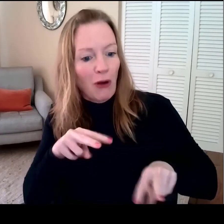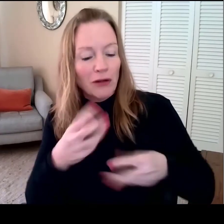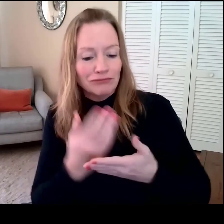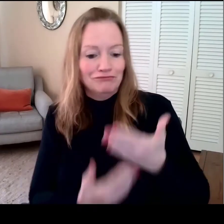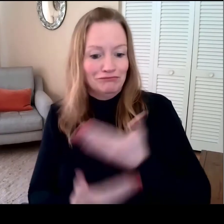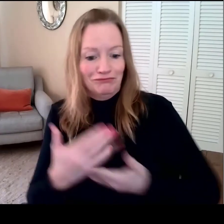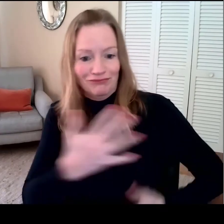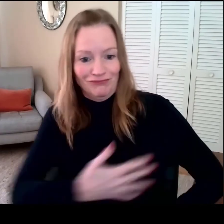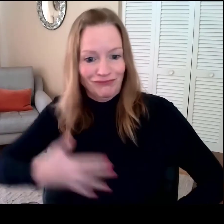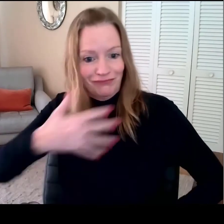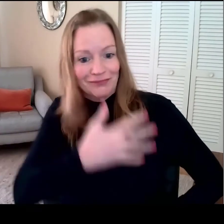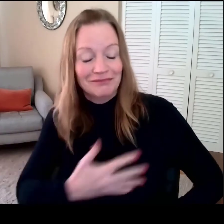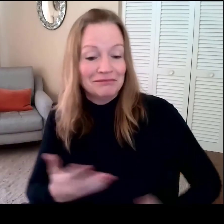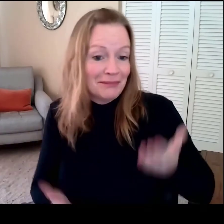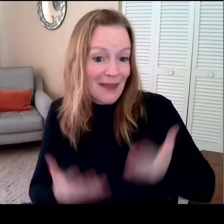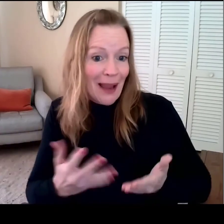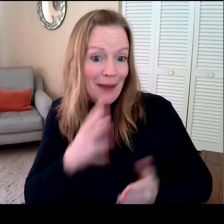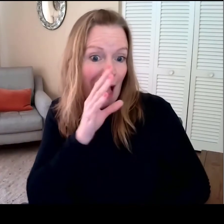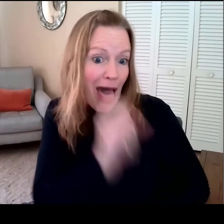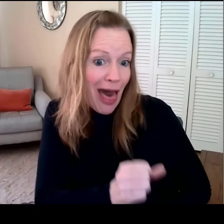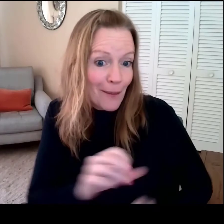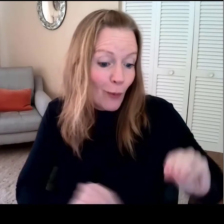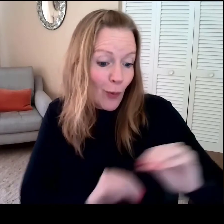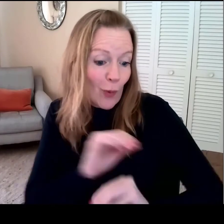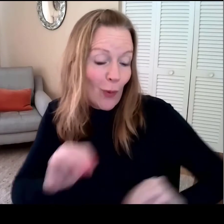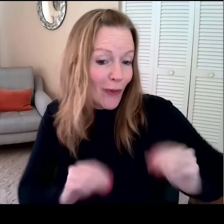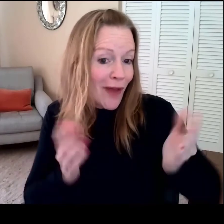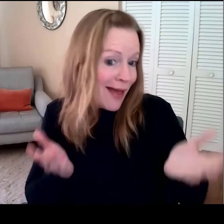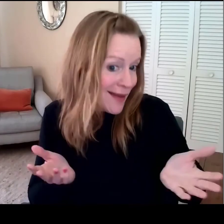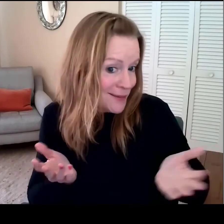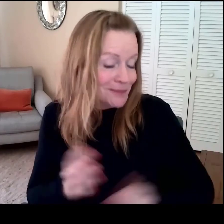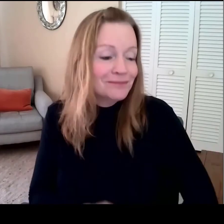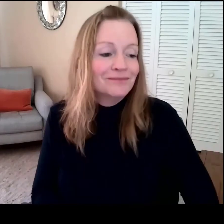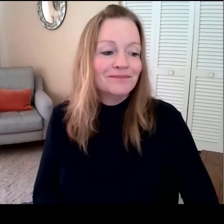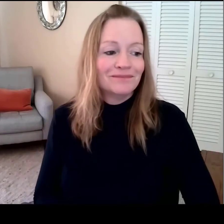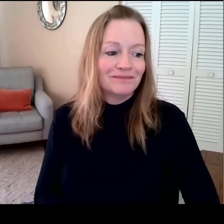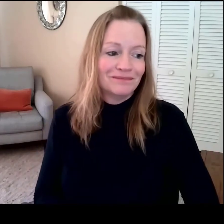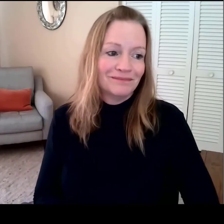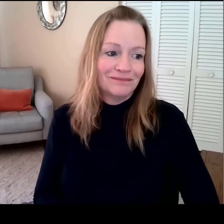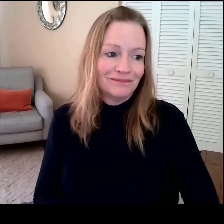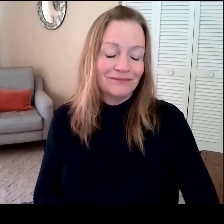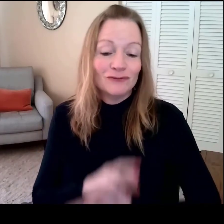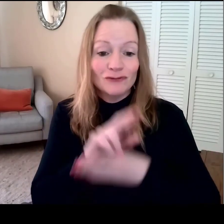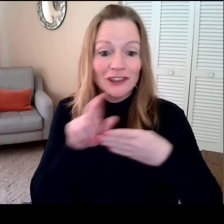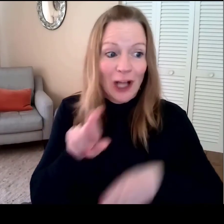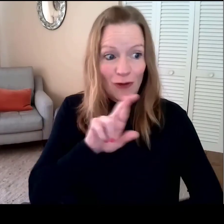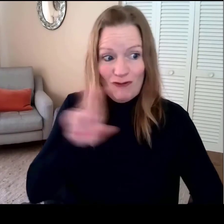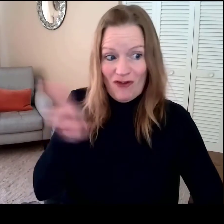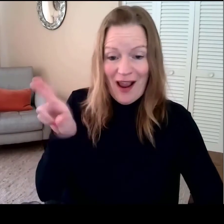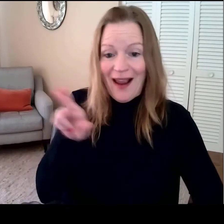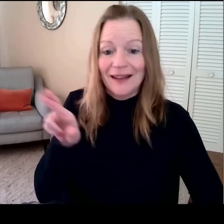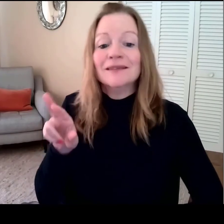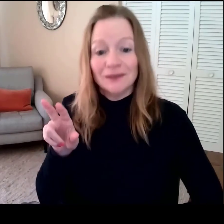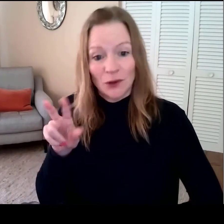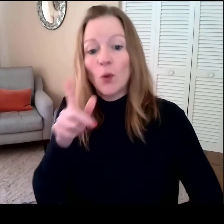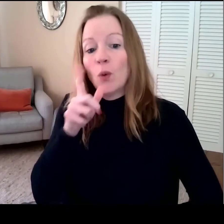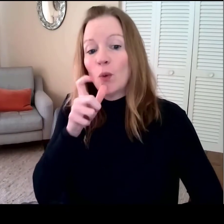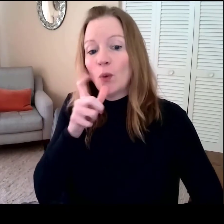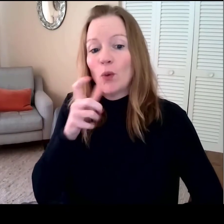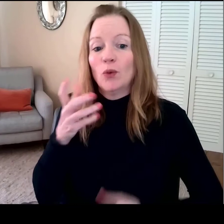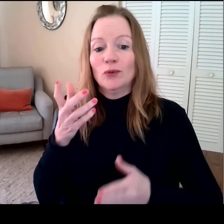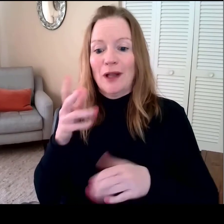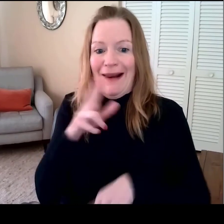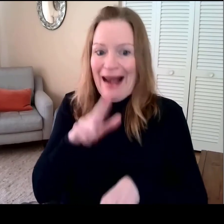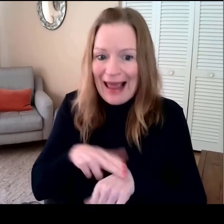That's where moving hands fall, which may be attracting their attention. Results for native signers across all ages